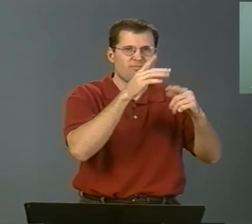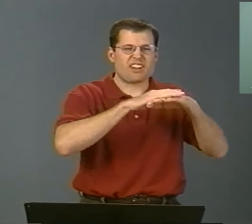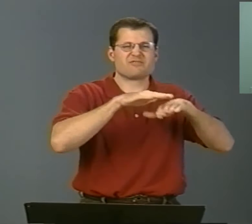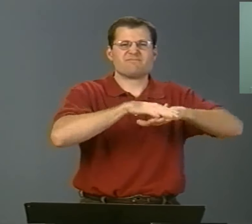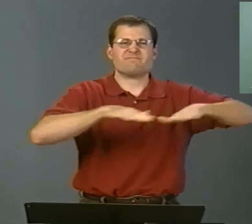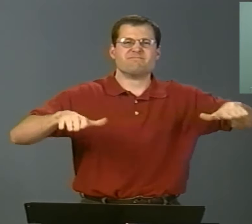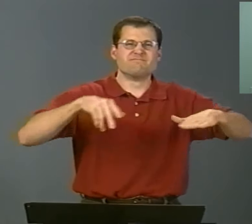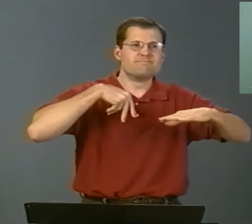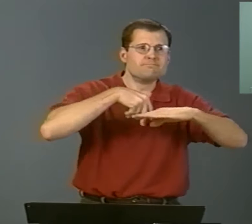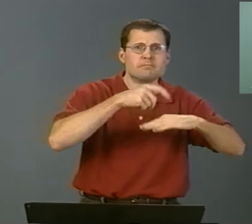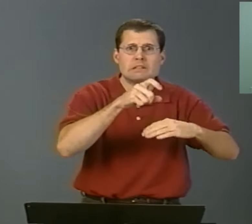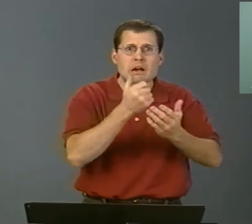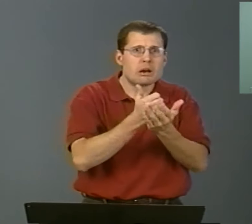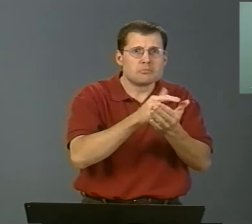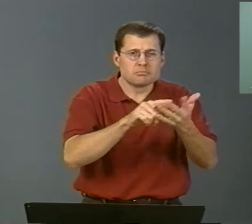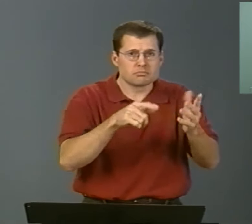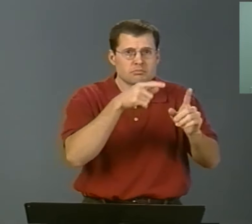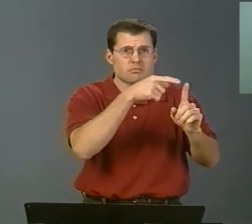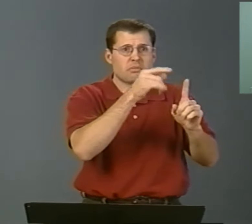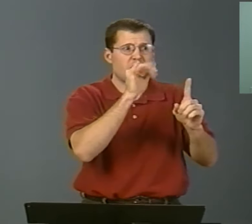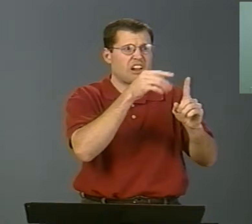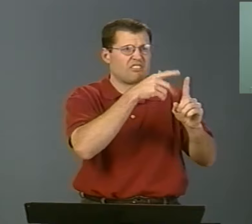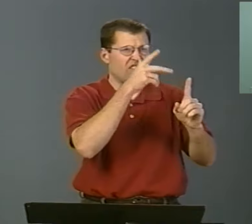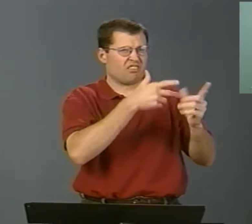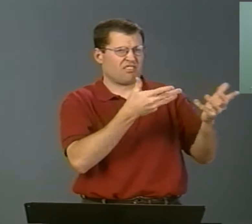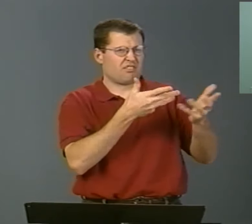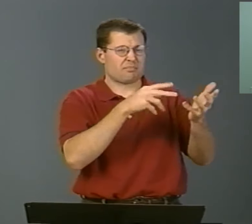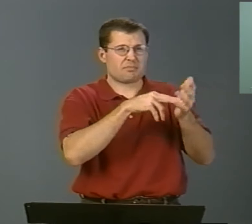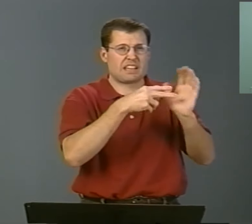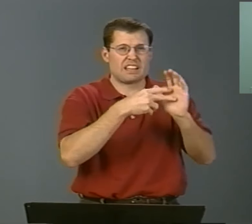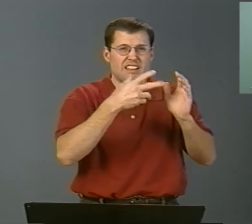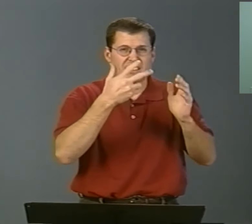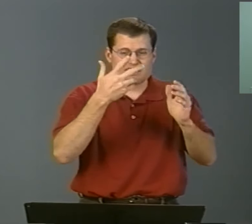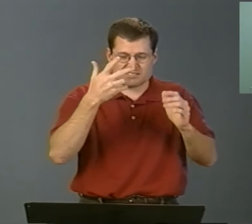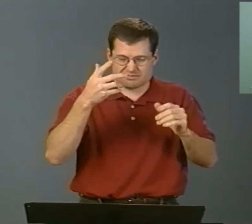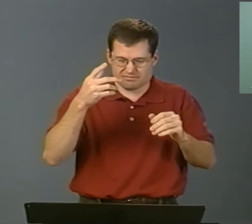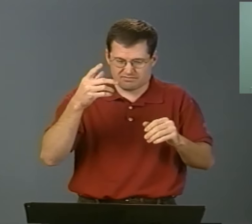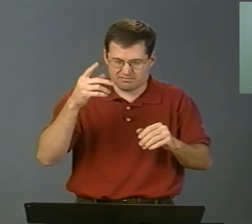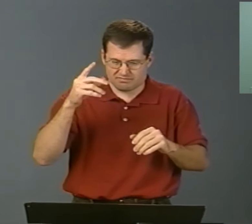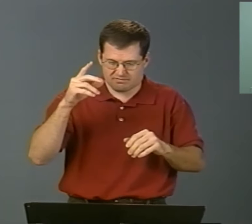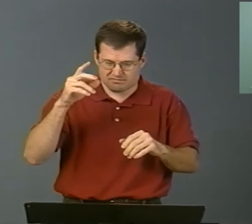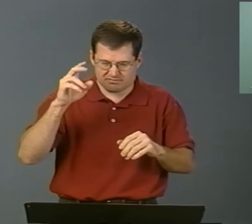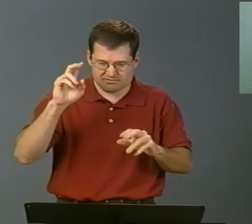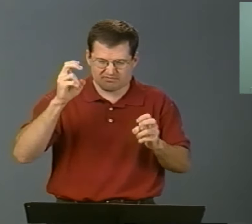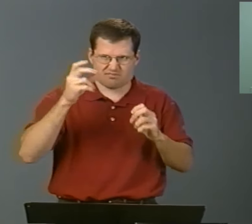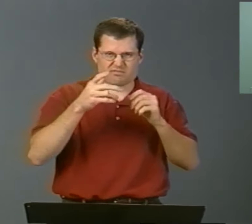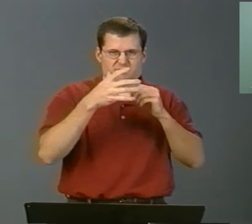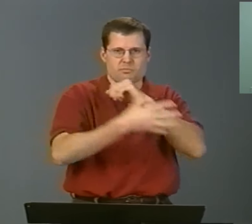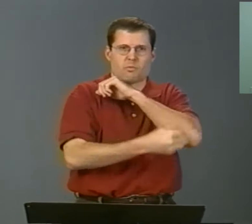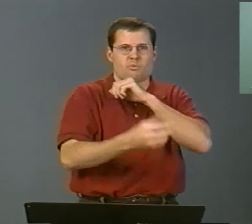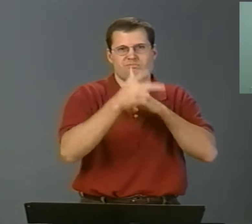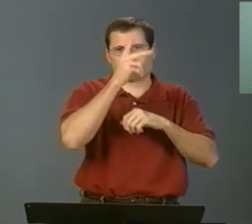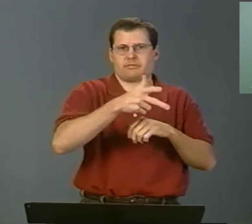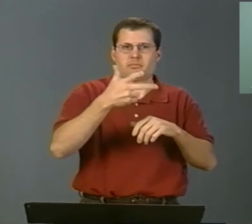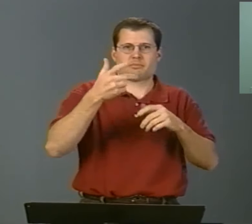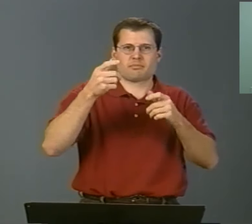And it's important how you communicate if, you know, the person's at the desk and they're talking